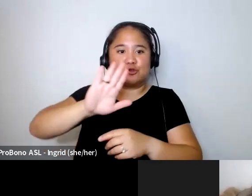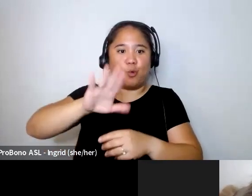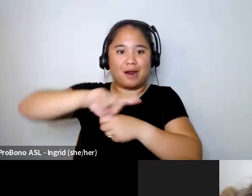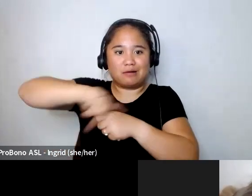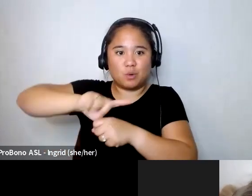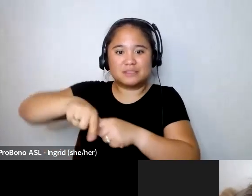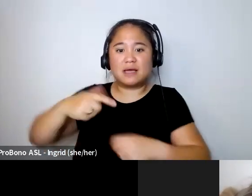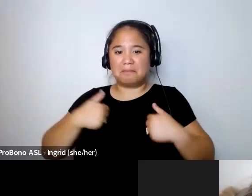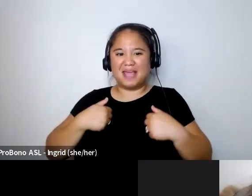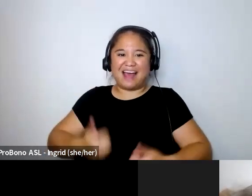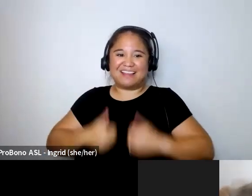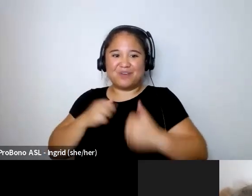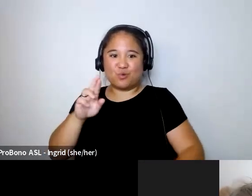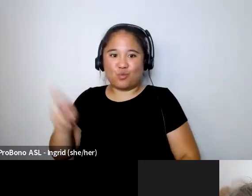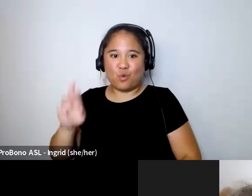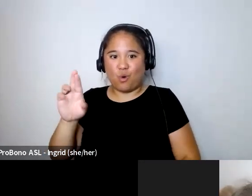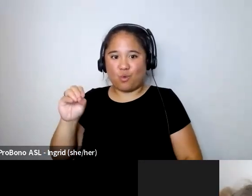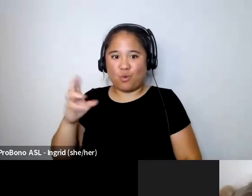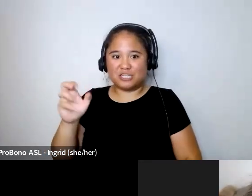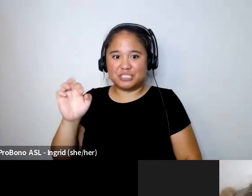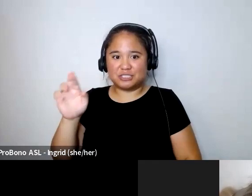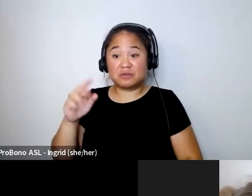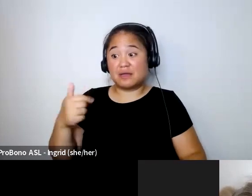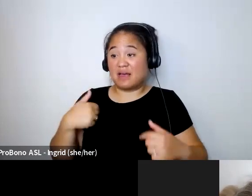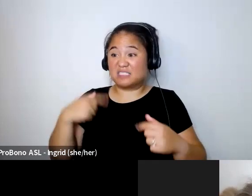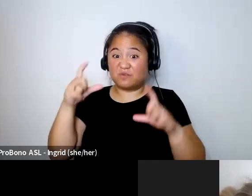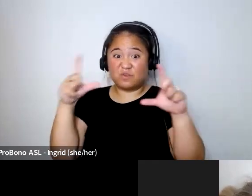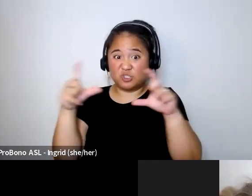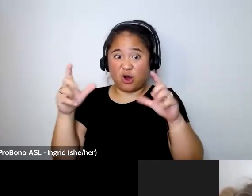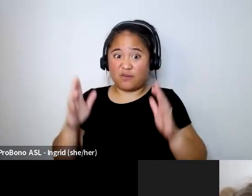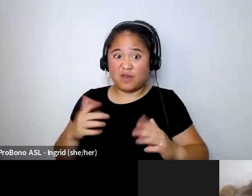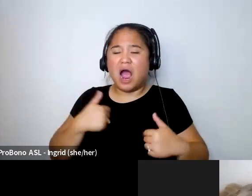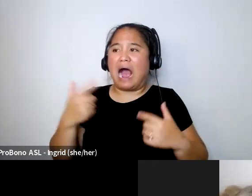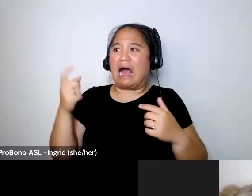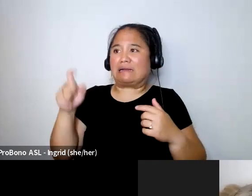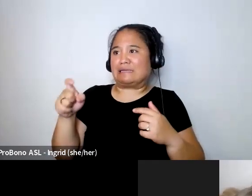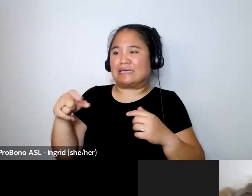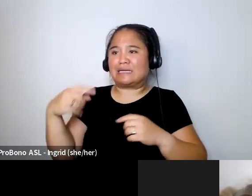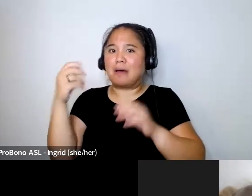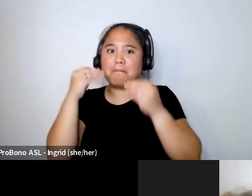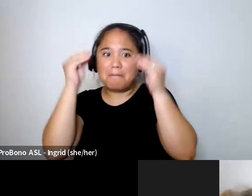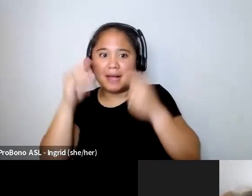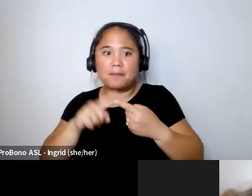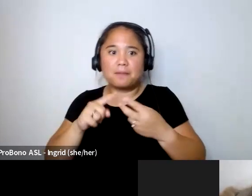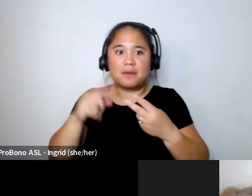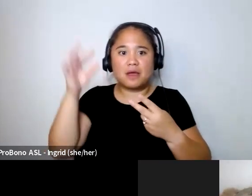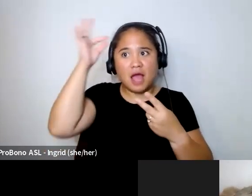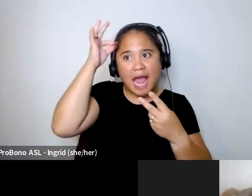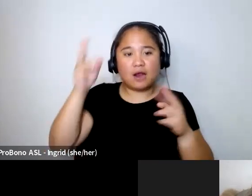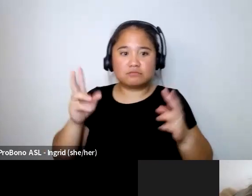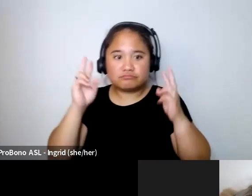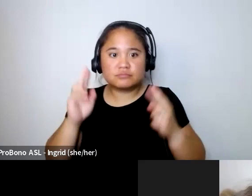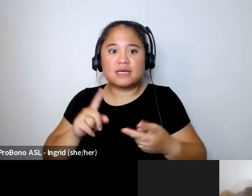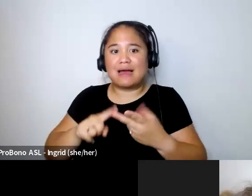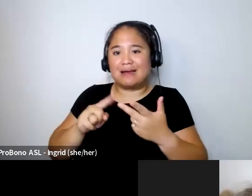here in rochester let's say as a photographer i want to do a photo shoot and i need a hair person i need a makeup person i need a model i need a